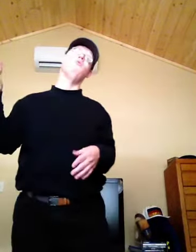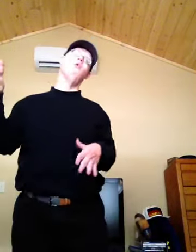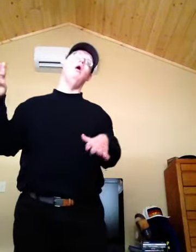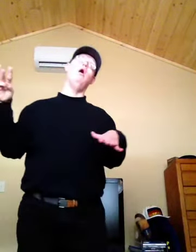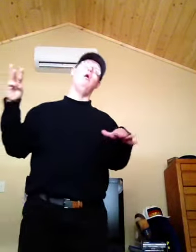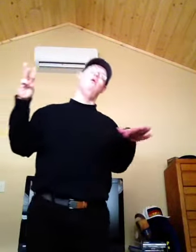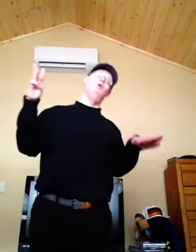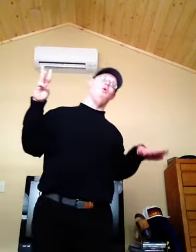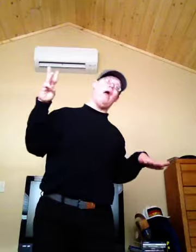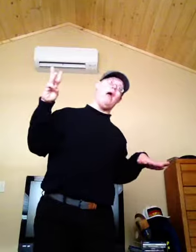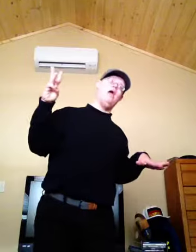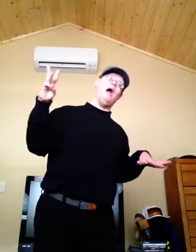are okay.